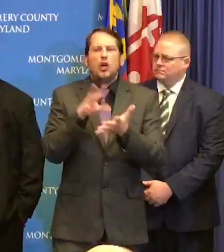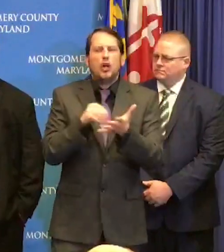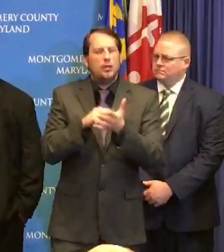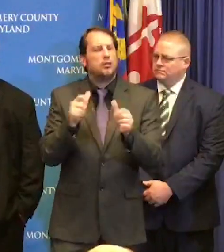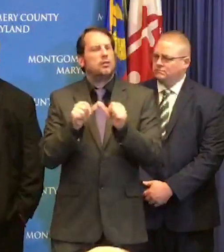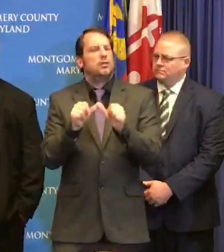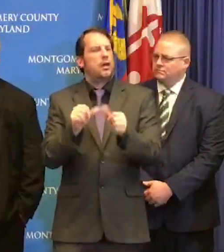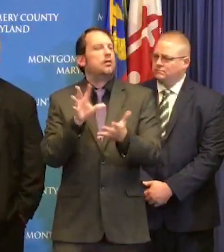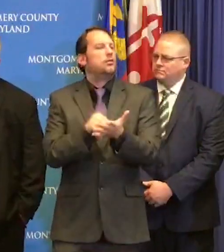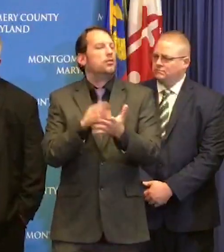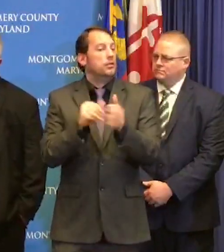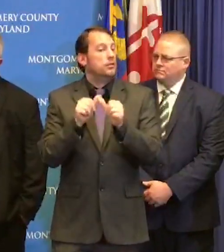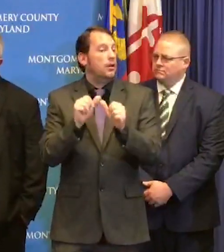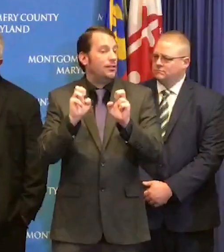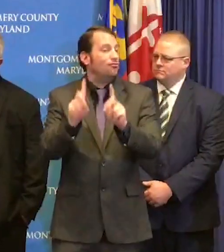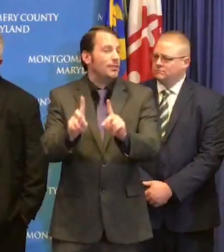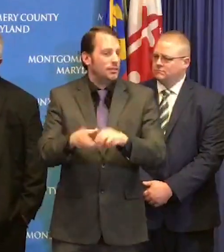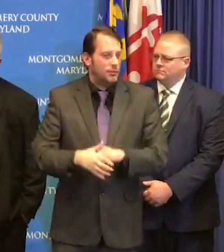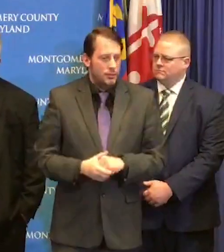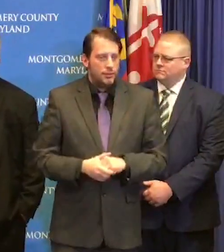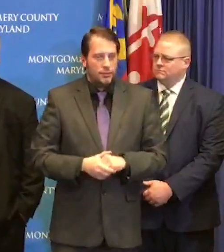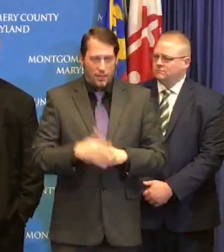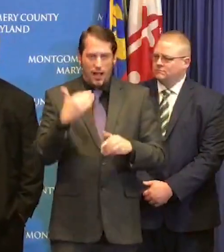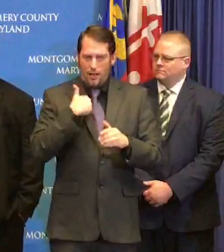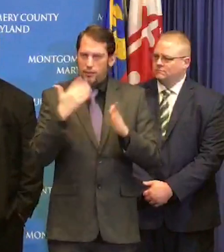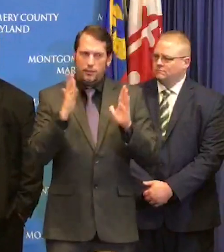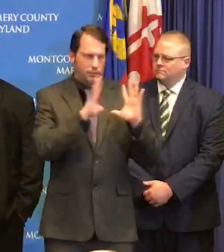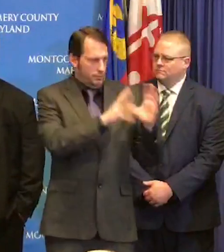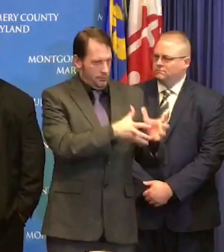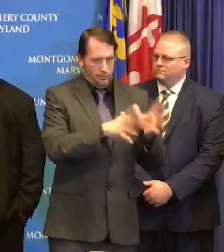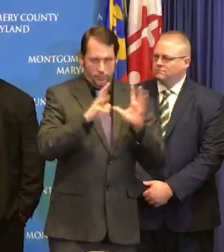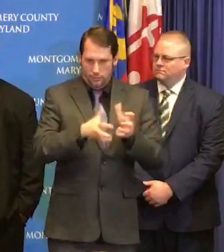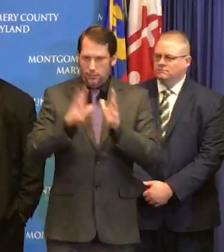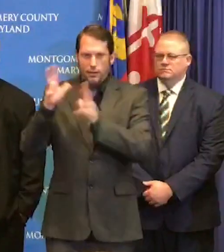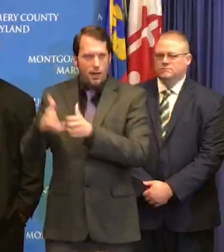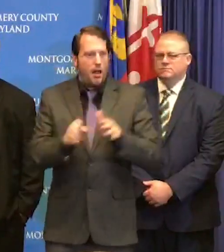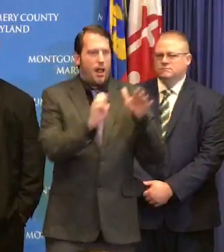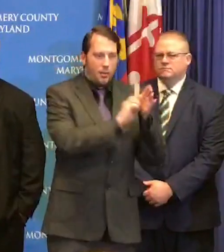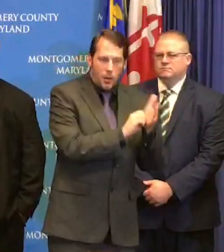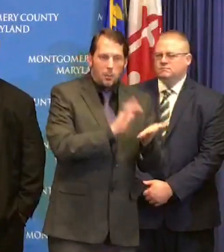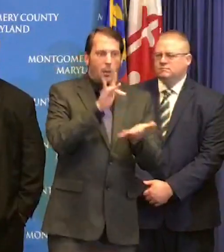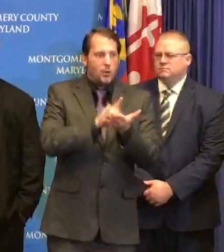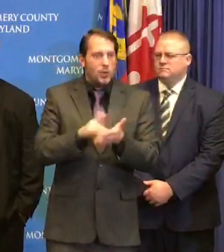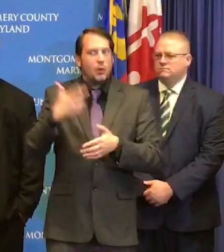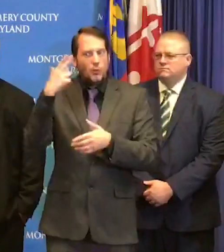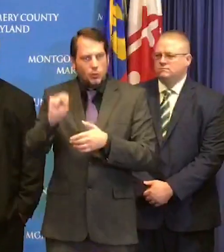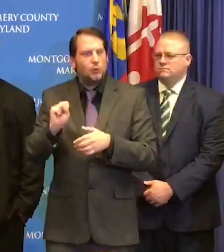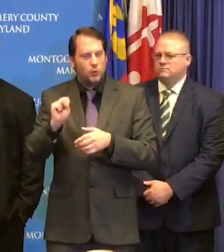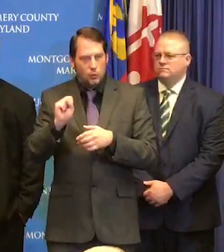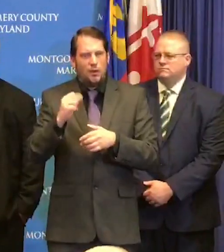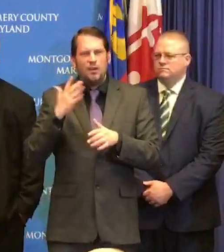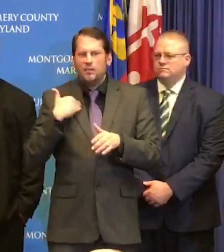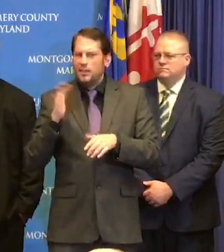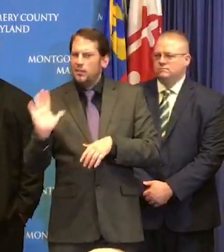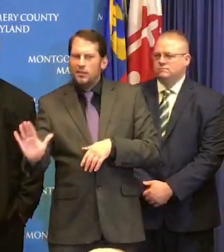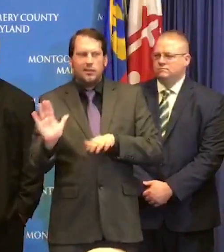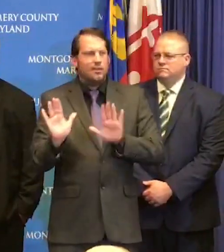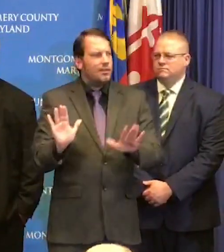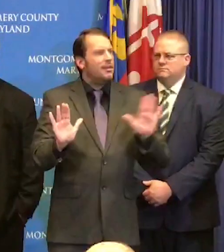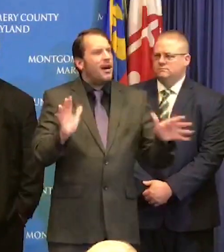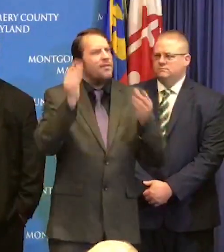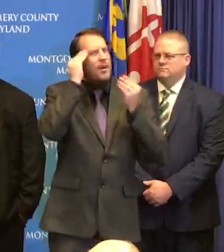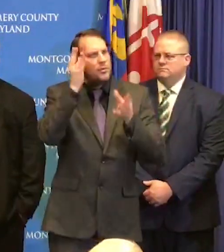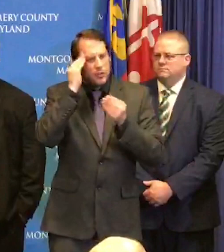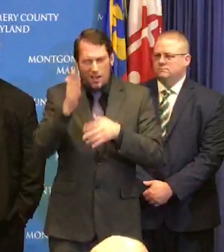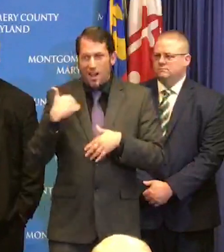middle and high school students so we'll be sharing through our various communication methods exactly what those resources will be and how they will be